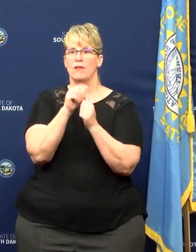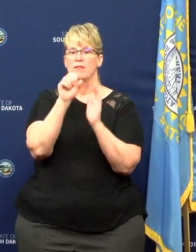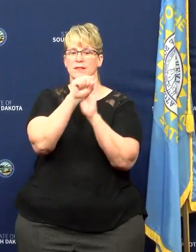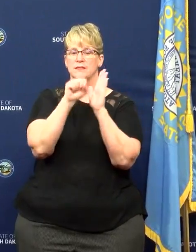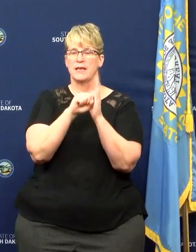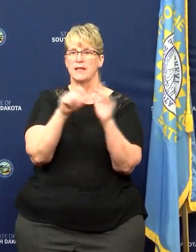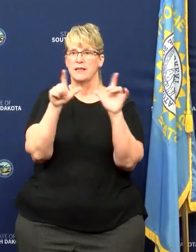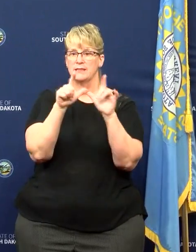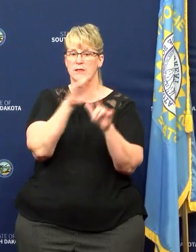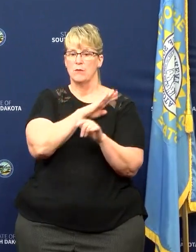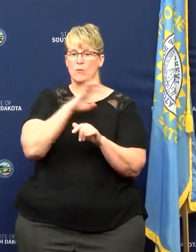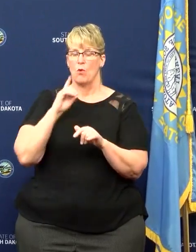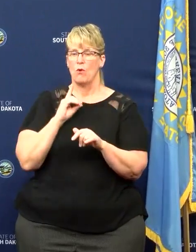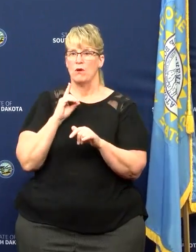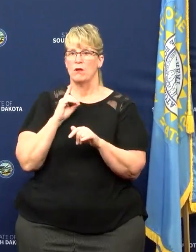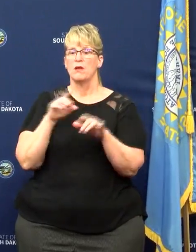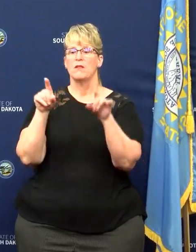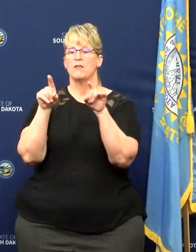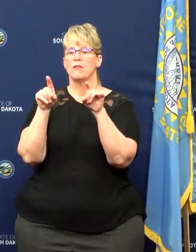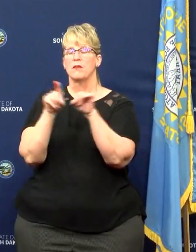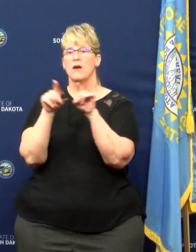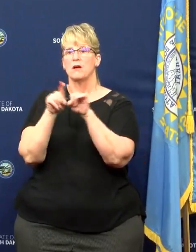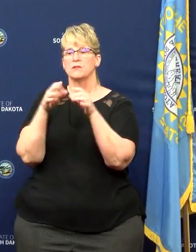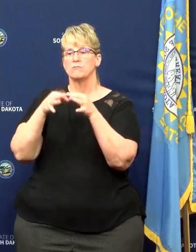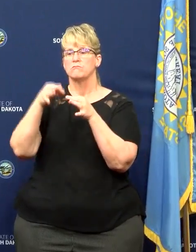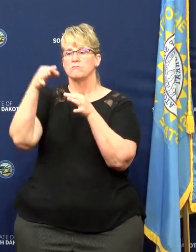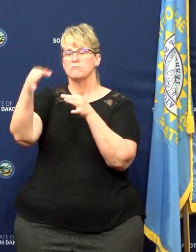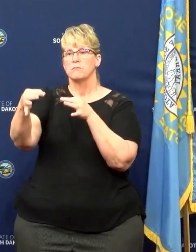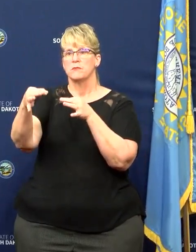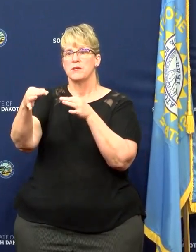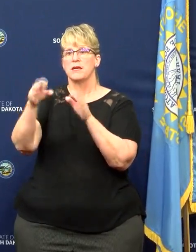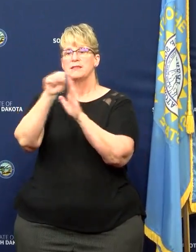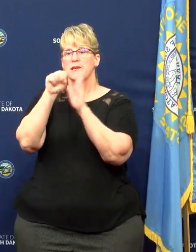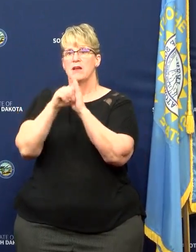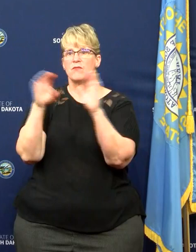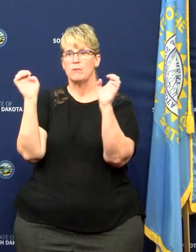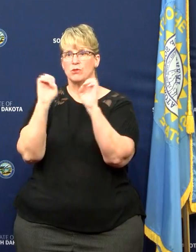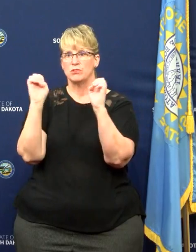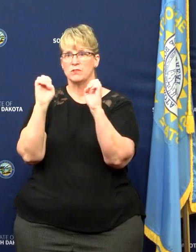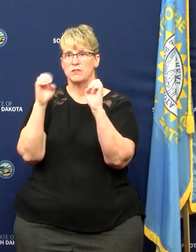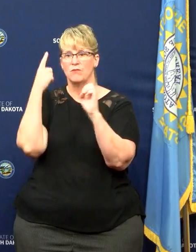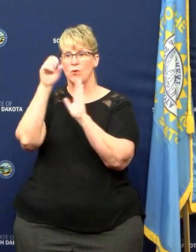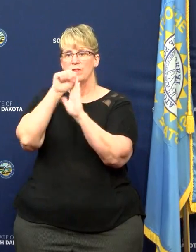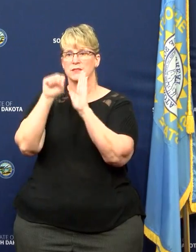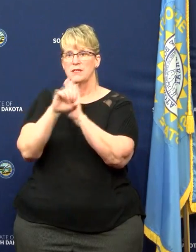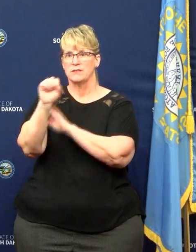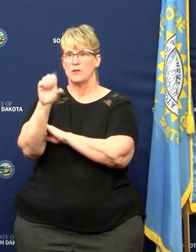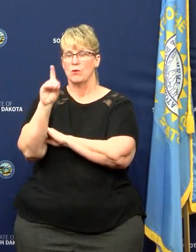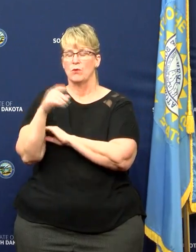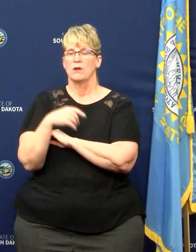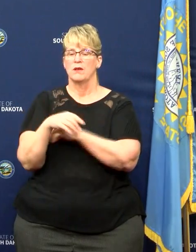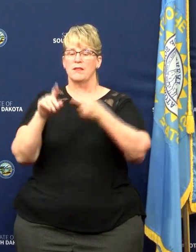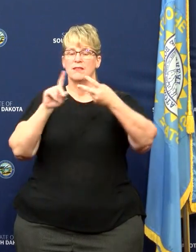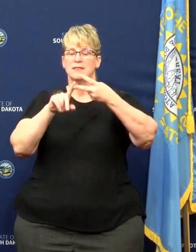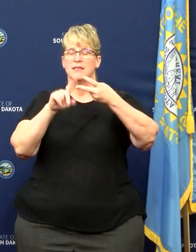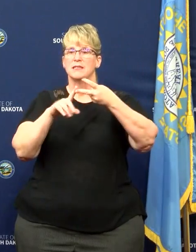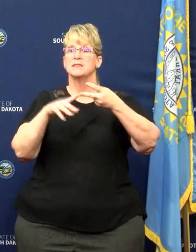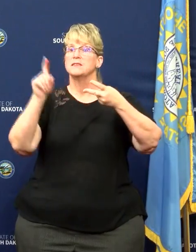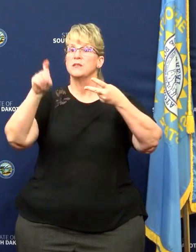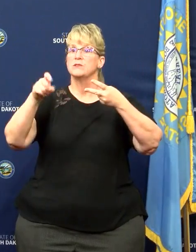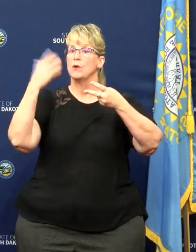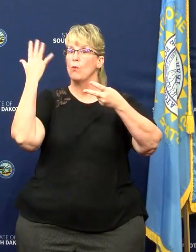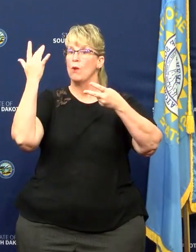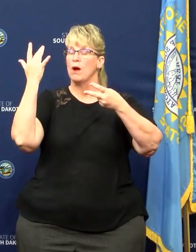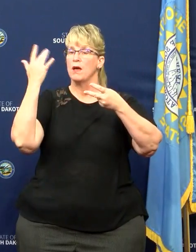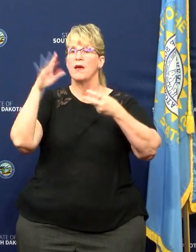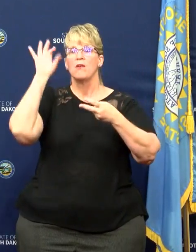and the other one that is extending our state of emergency for the state of South Dakota. That second executive order is necessary because